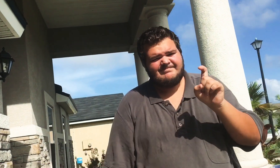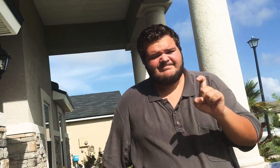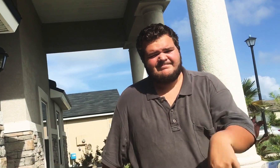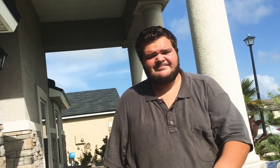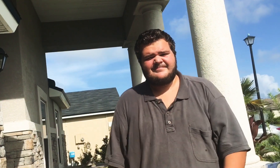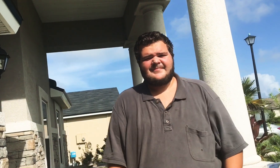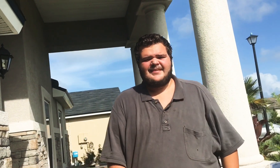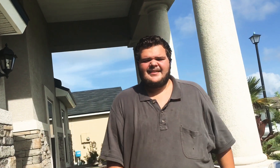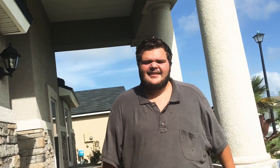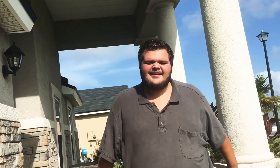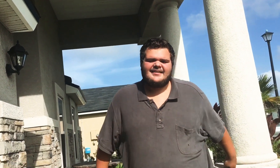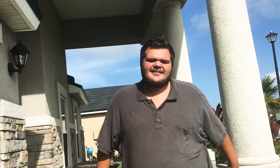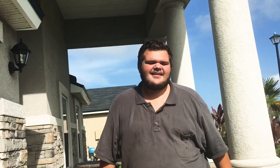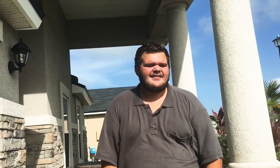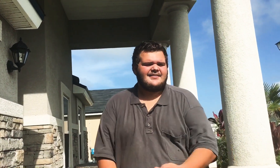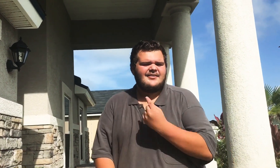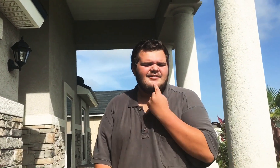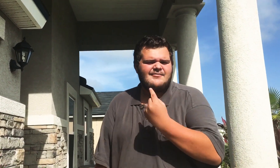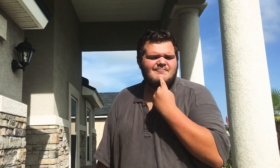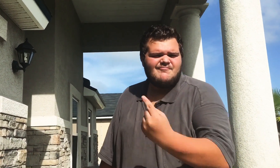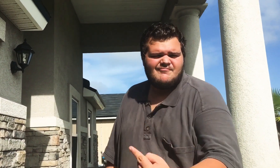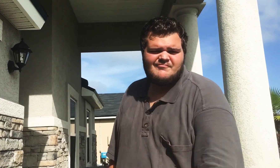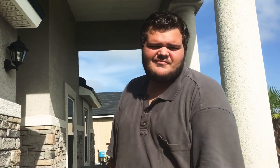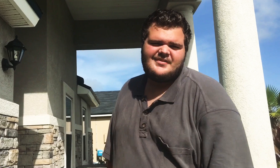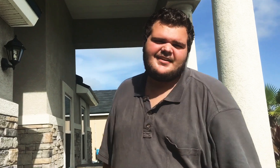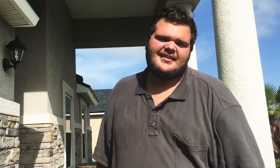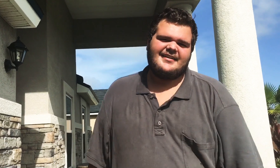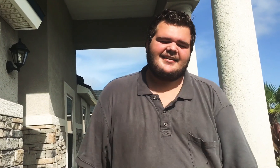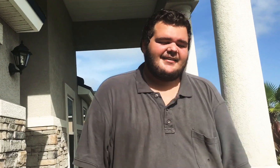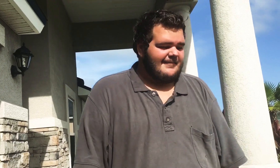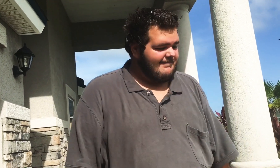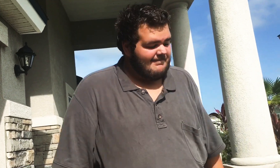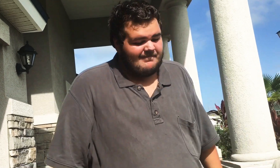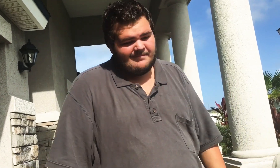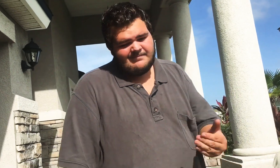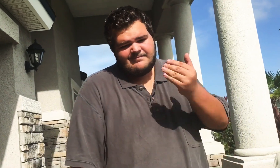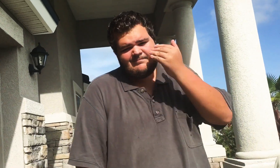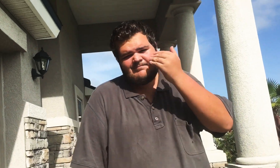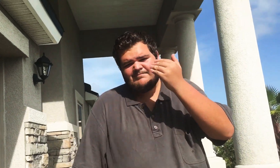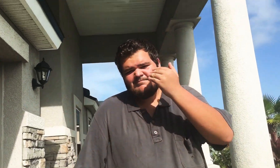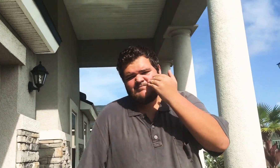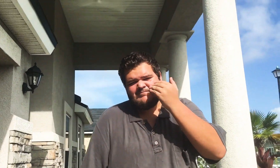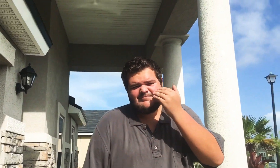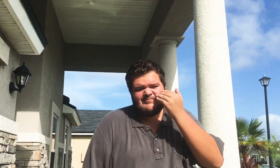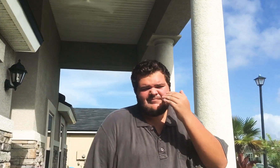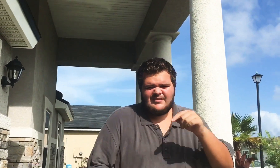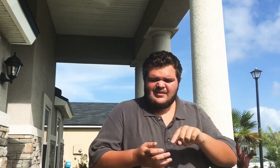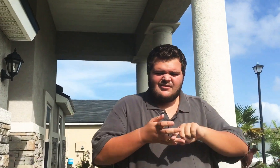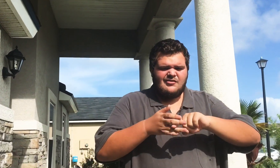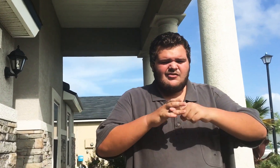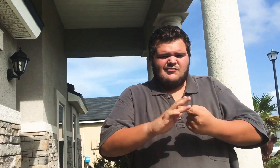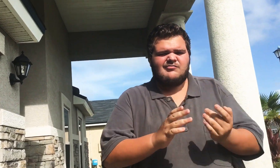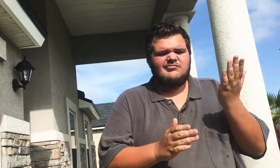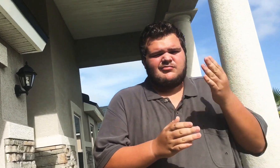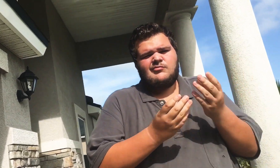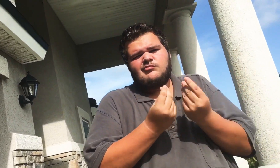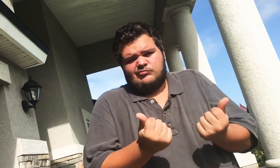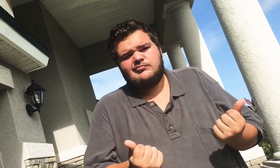I said so I knew that this was doomed from the get-go You